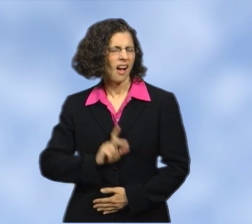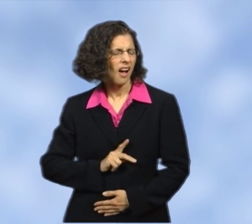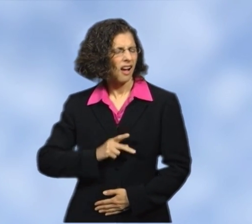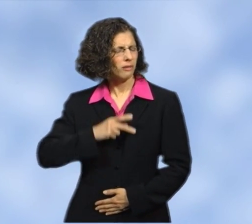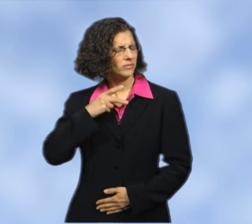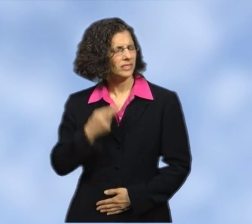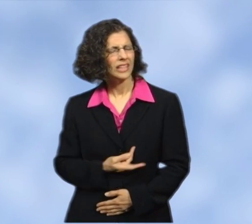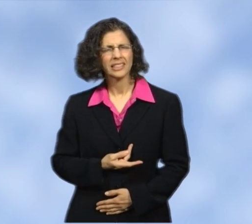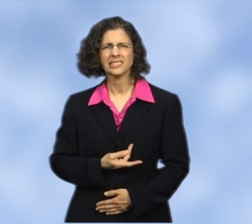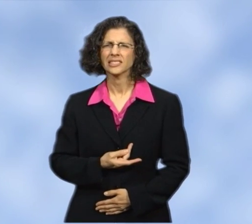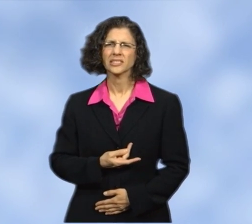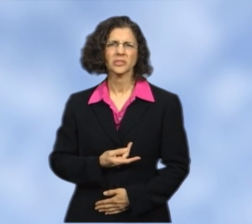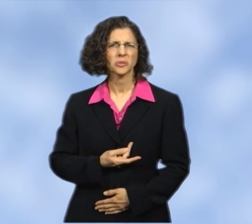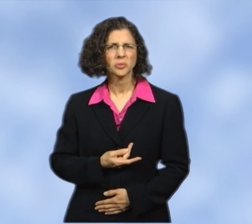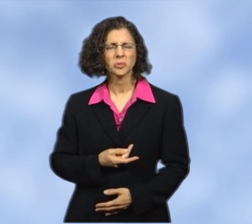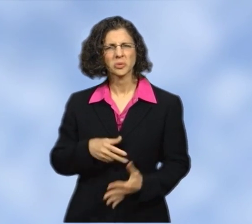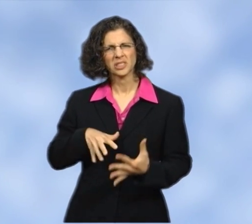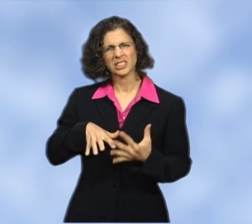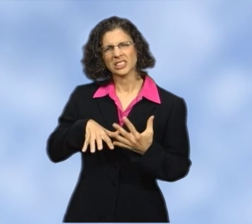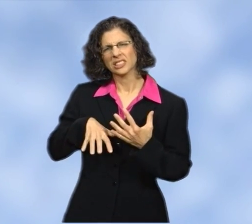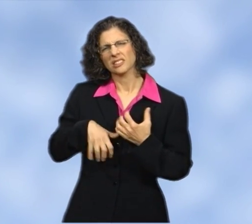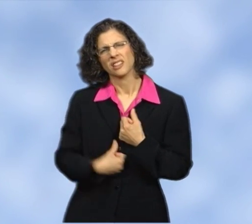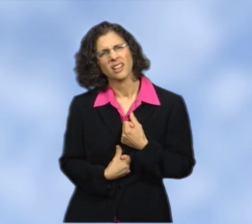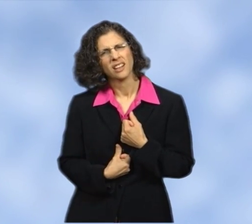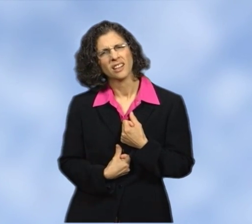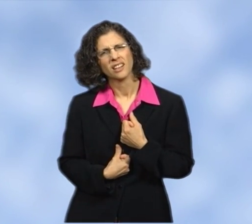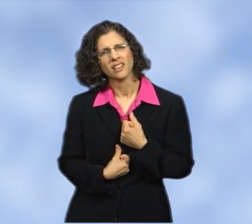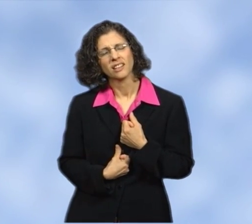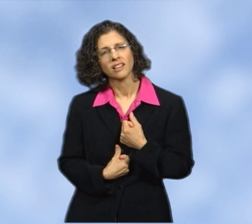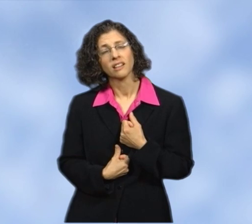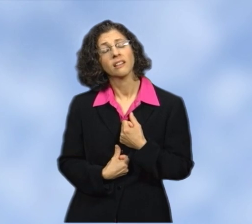and upset, even devastated.